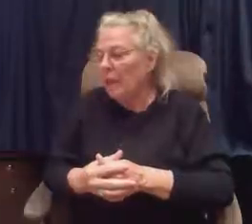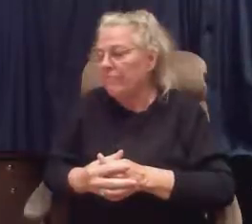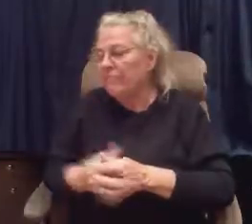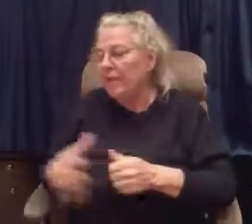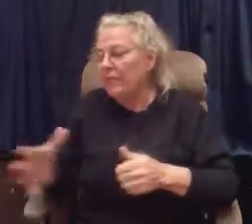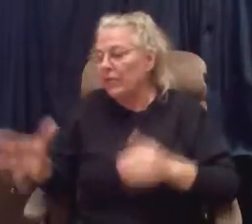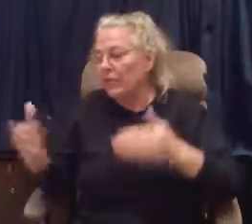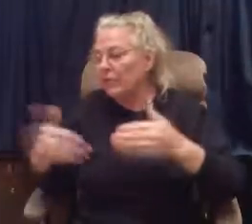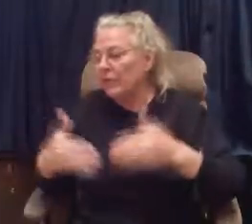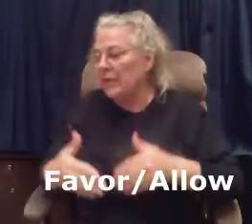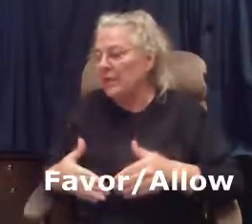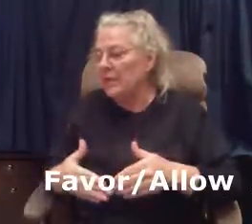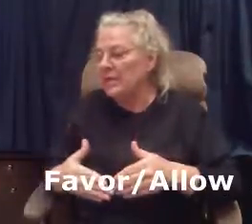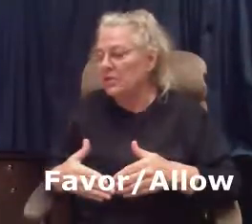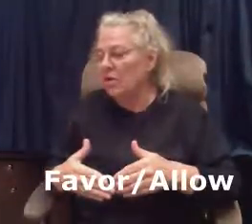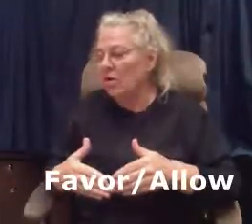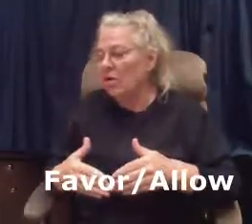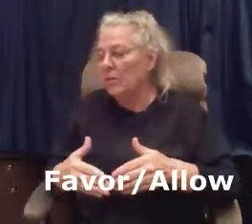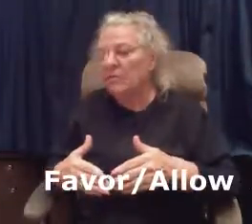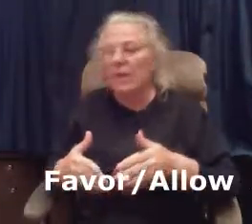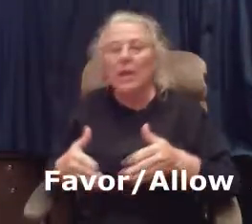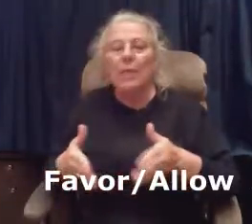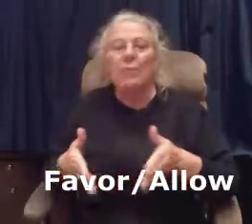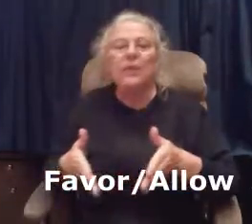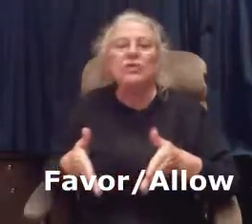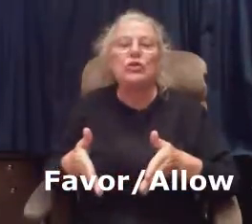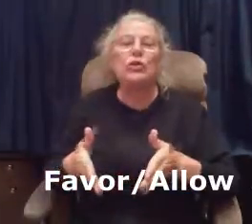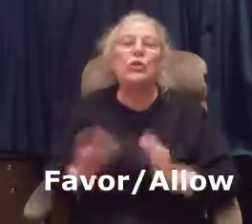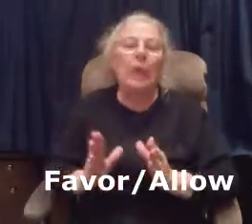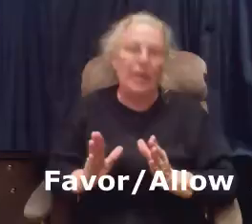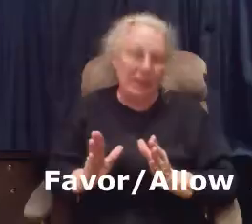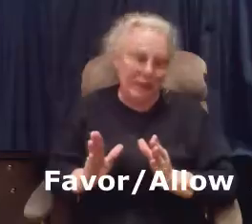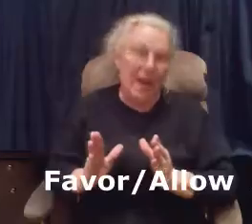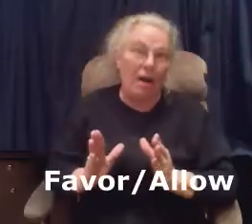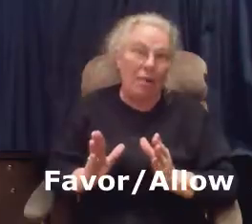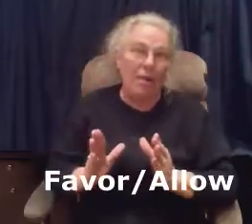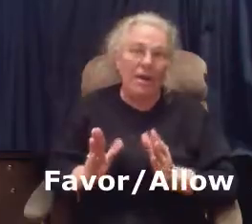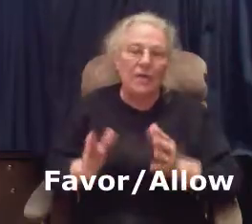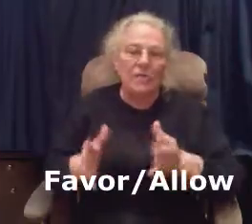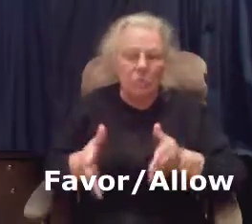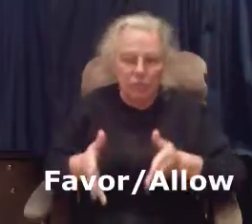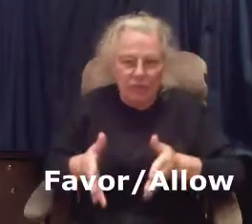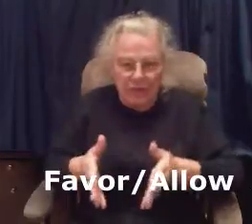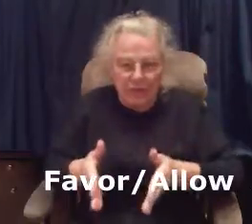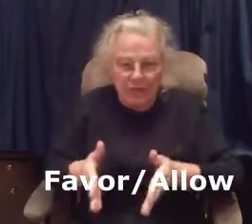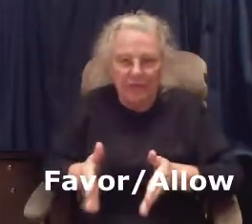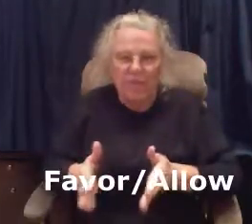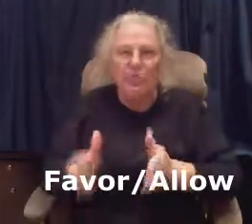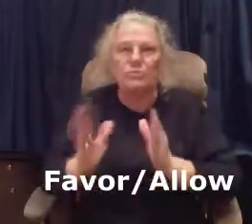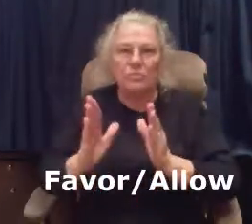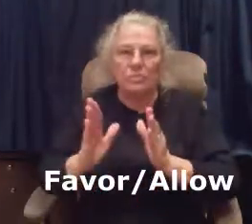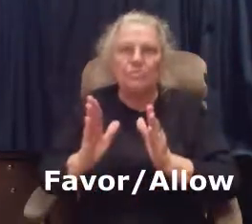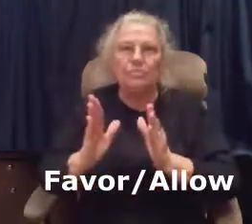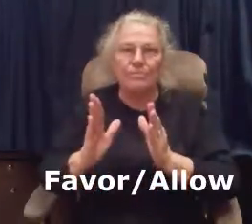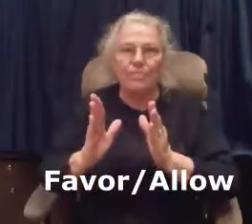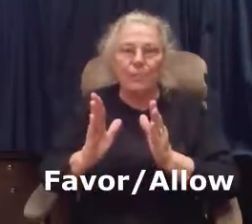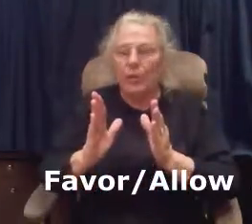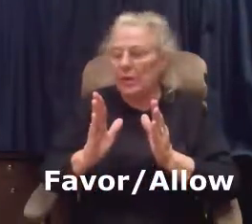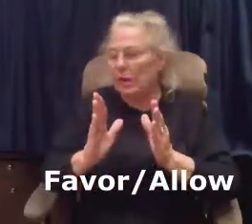Favor in this song means to allow and so you take it and just pull it